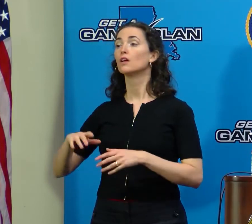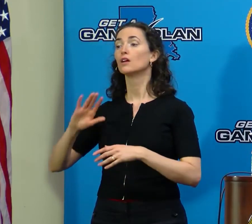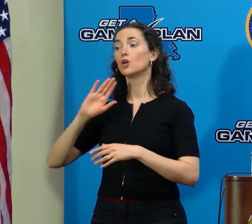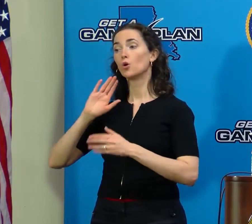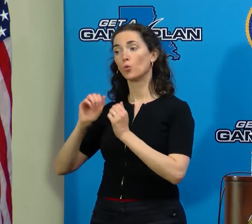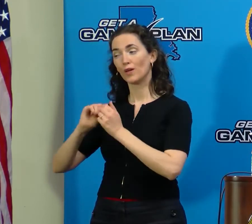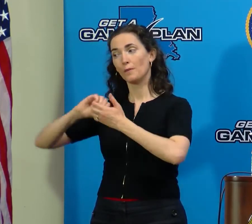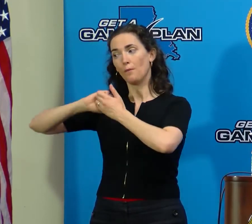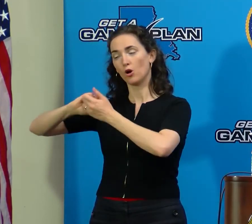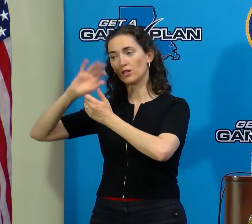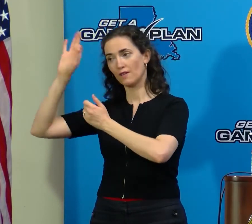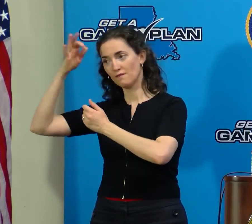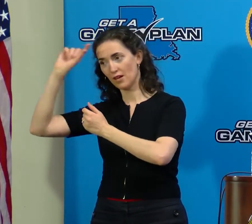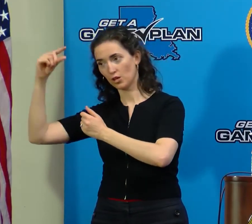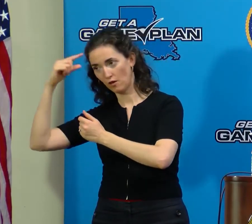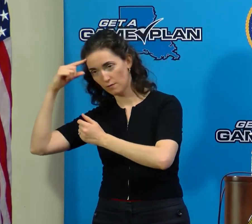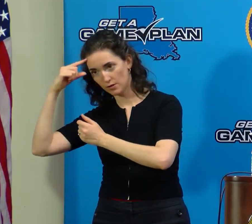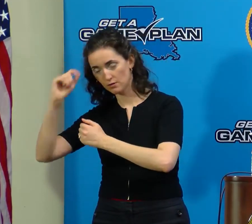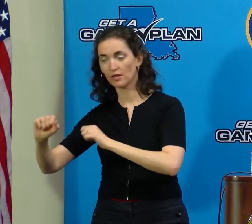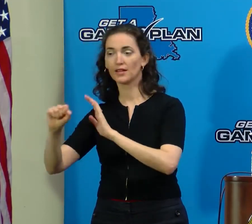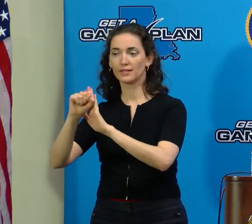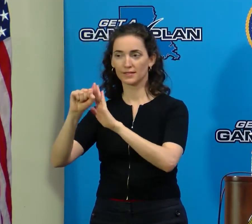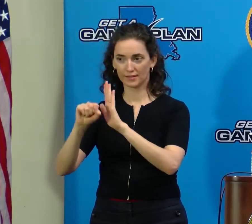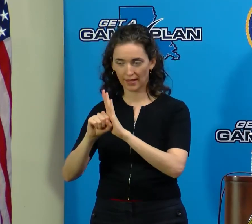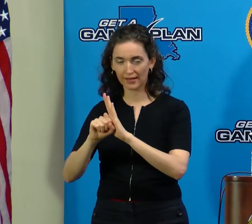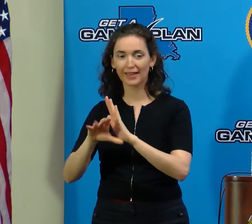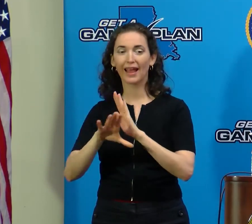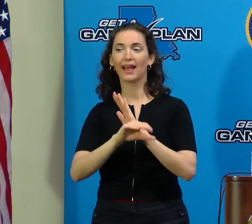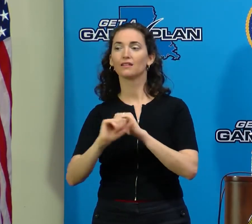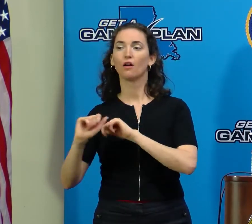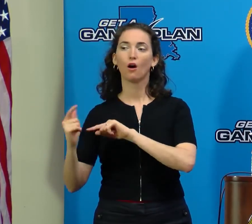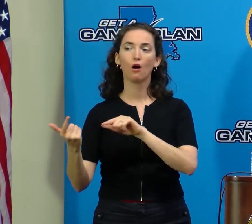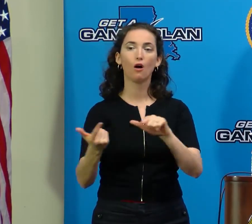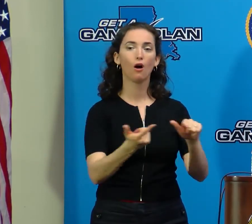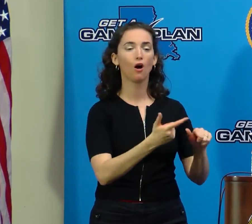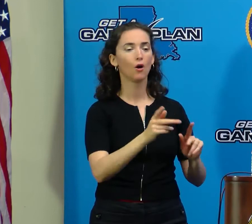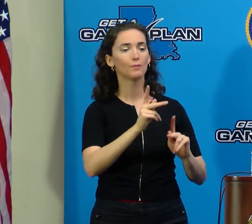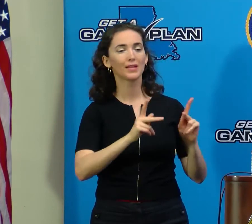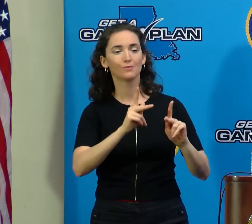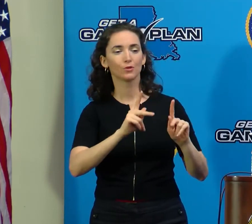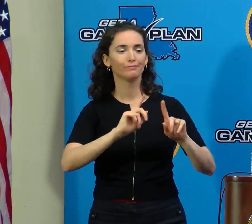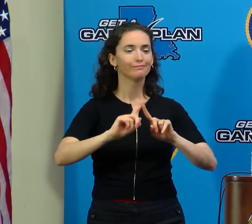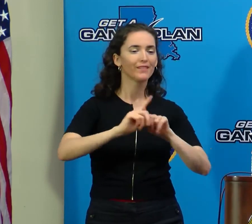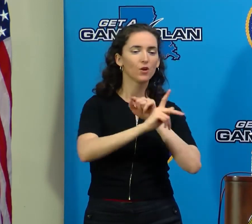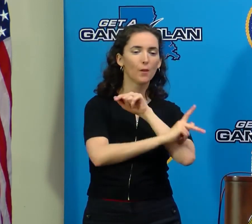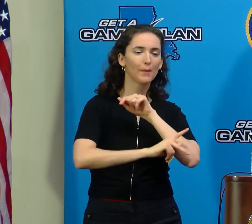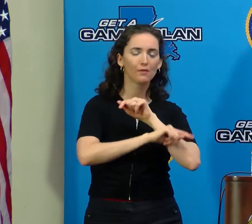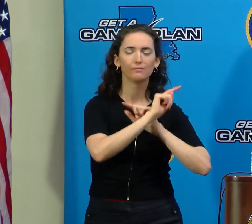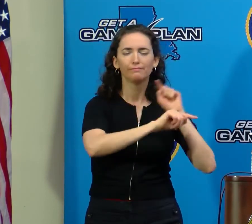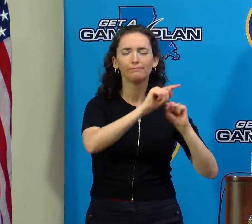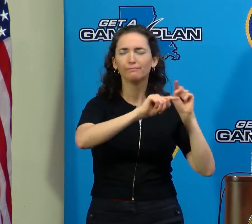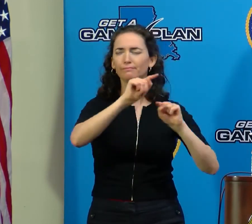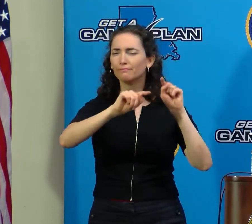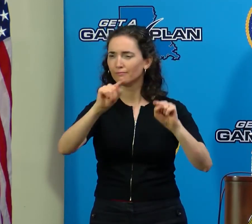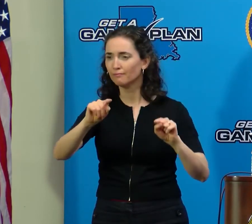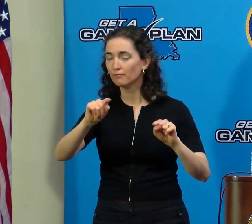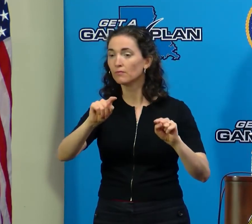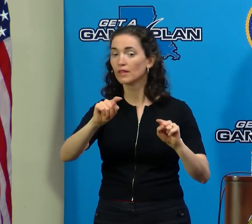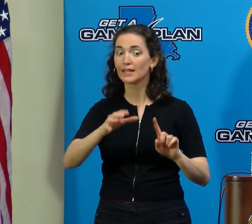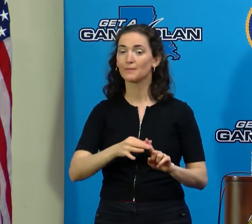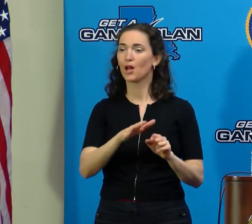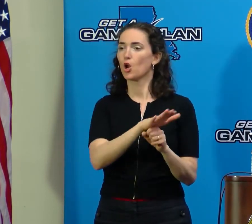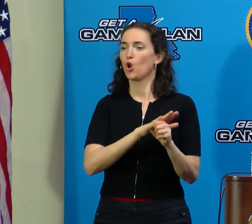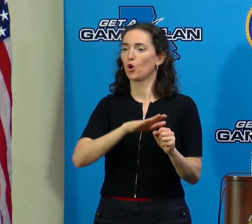and the state and all of our folks around the various parishes, especially those local first